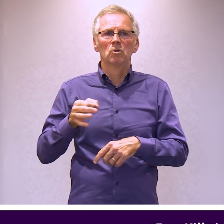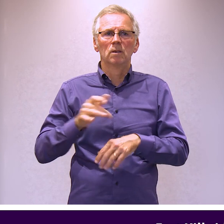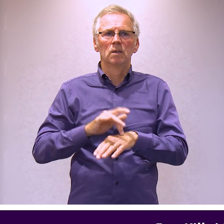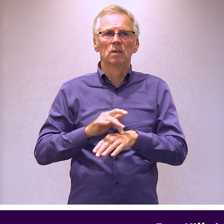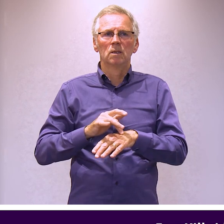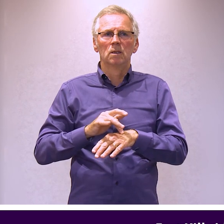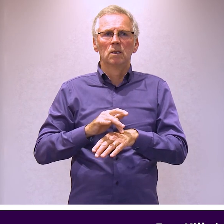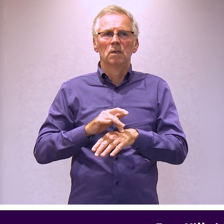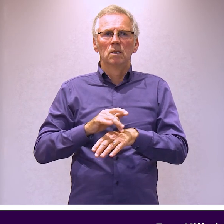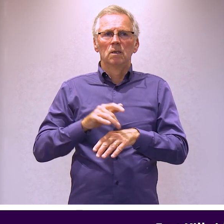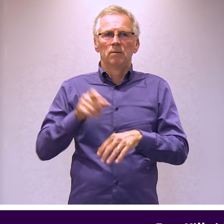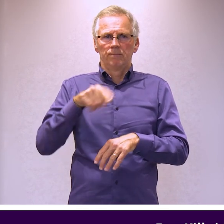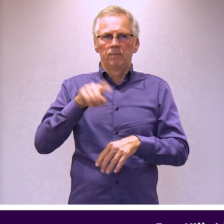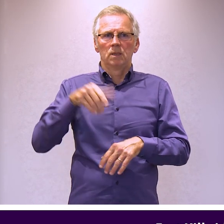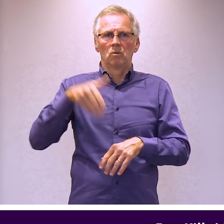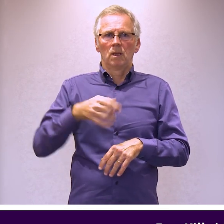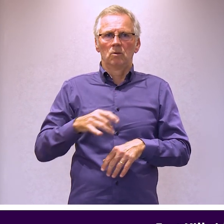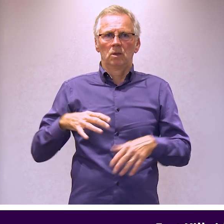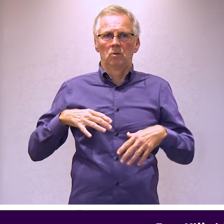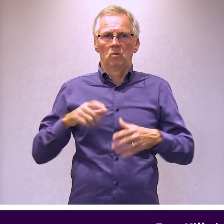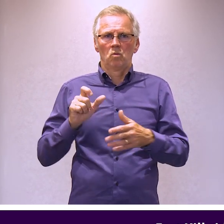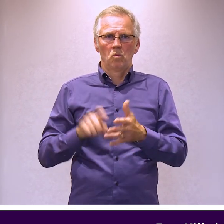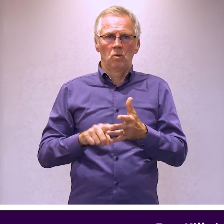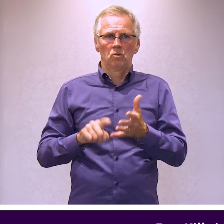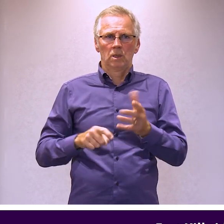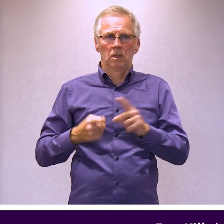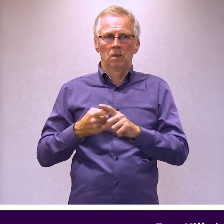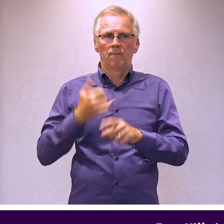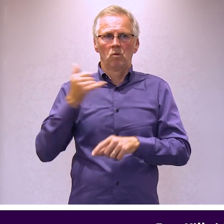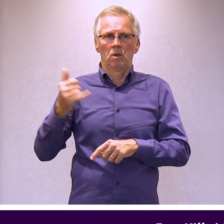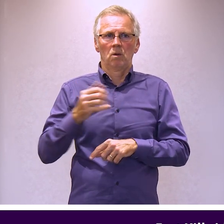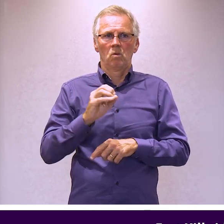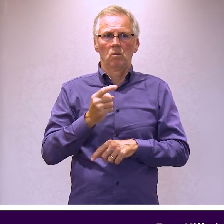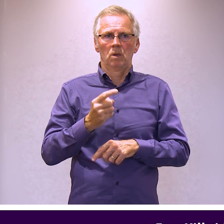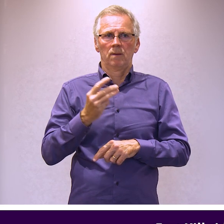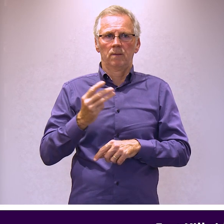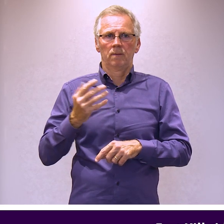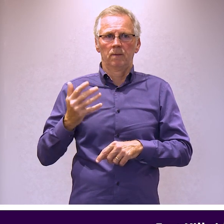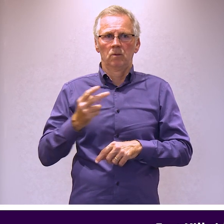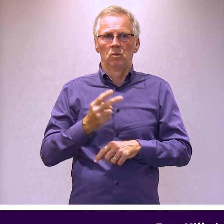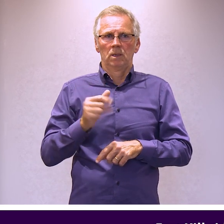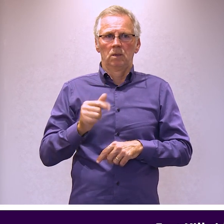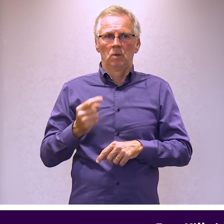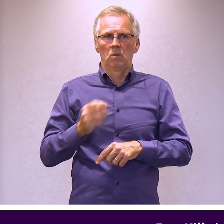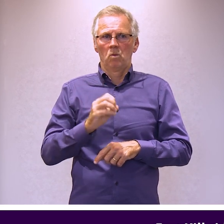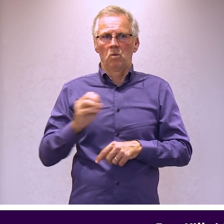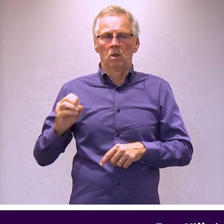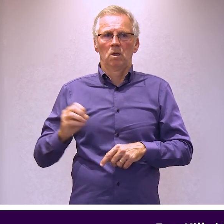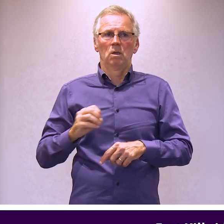villagetheatre at southlanetshireleisure.co.uk Phone 01355